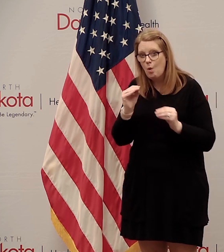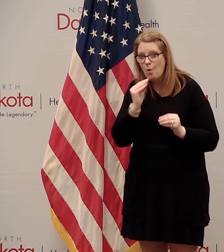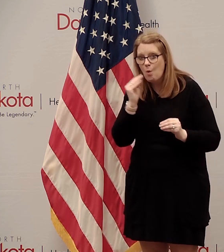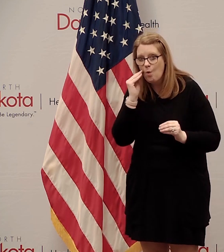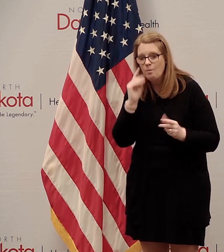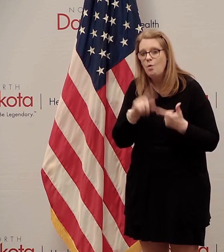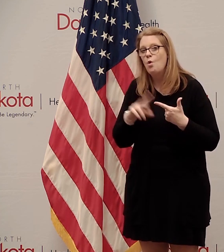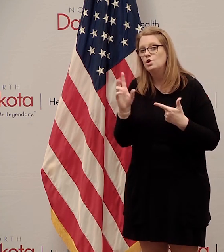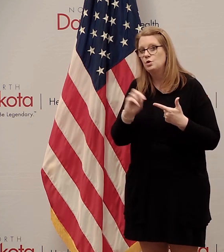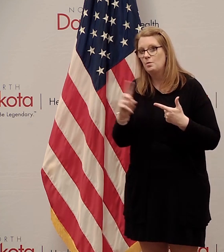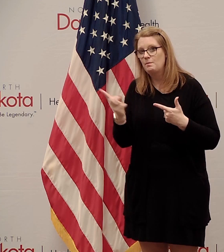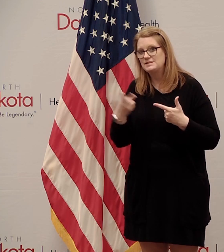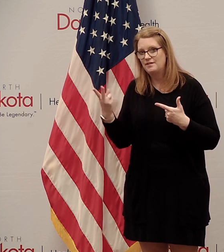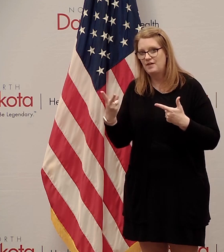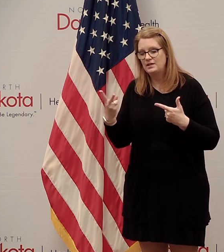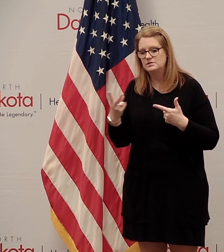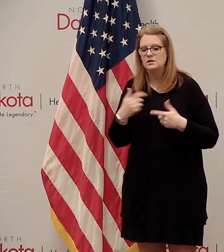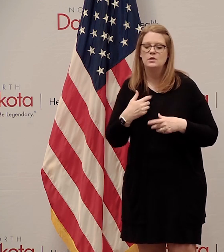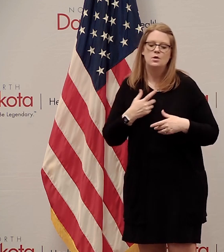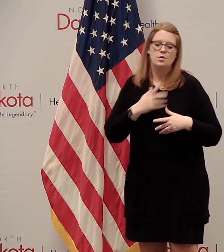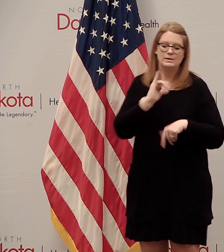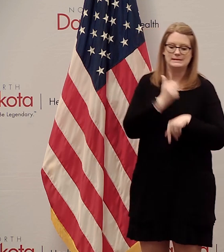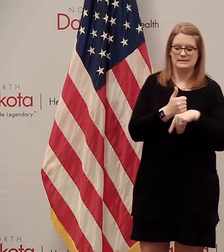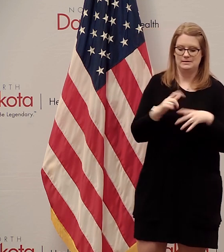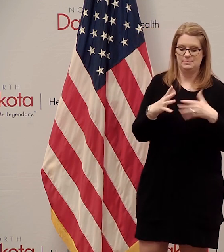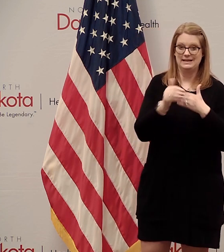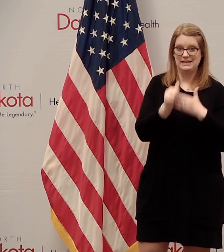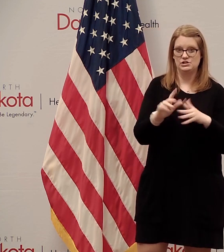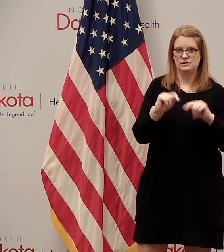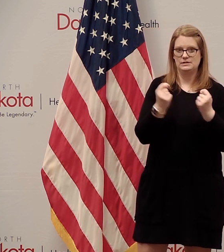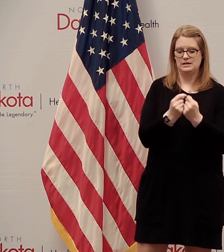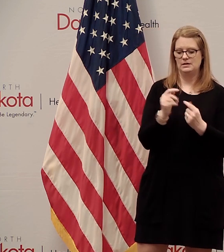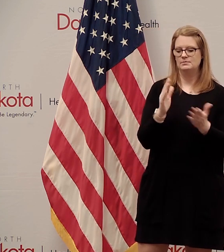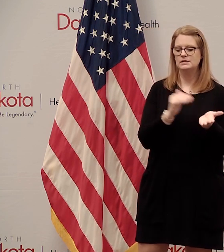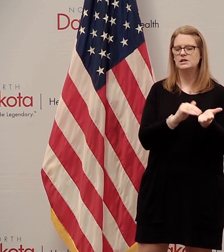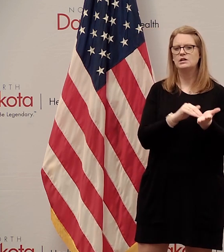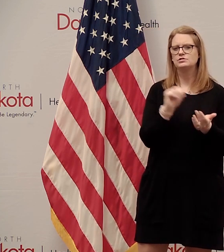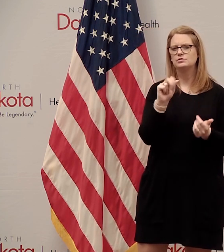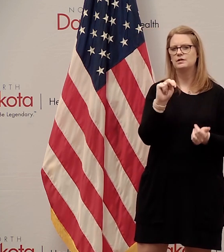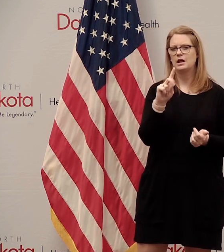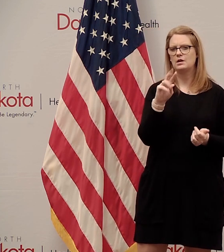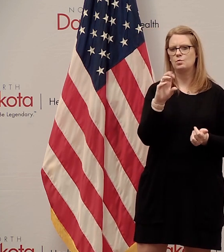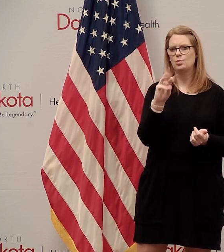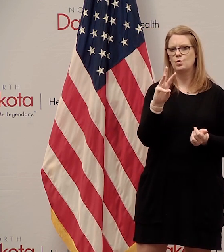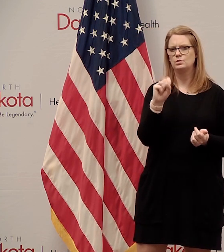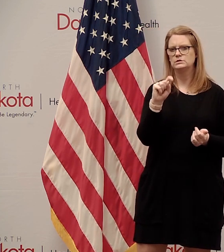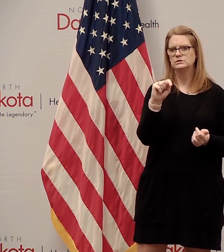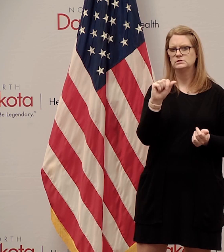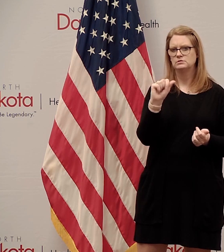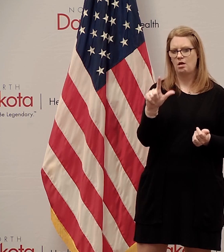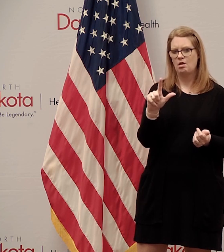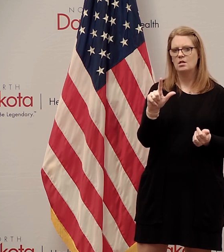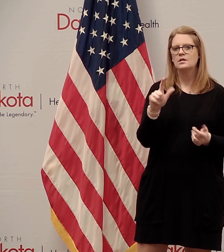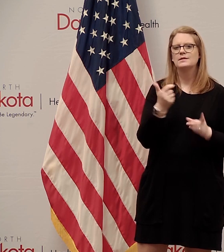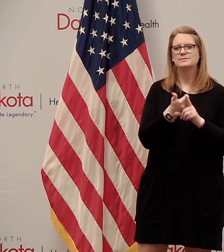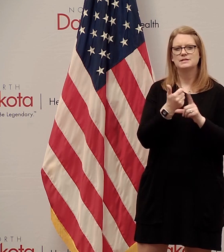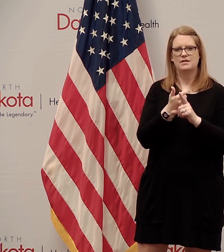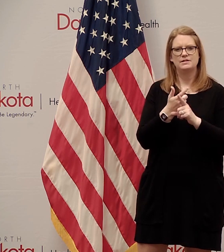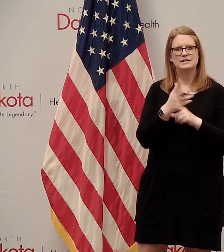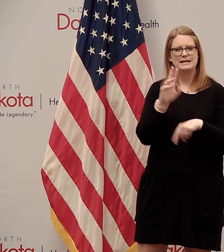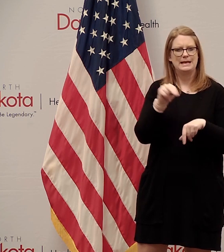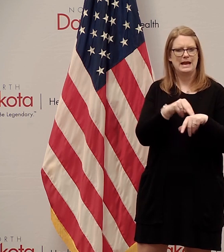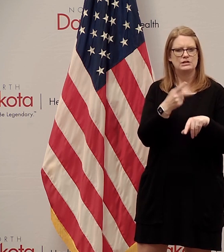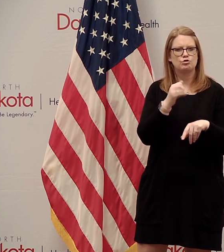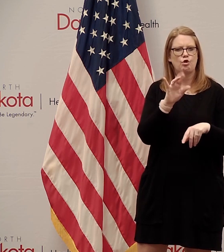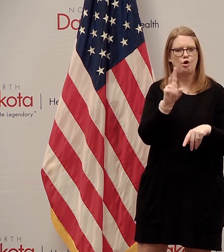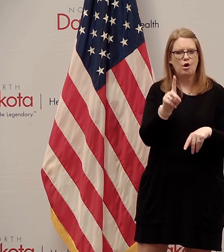tuesday we've assembled a leadership team that includes dr andrew stahl who is in the national guard but comes to